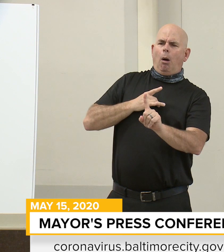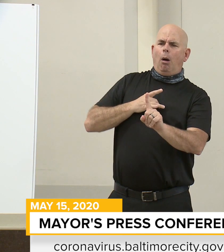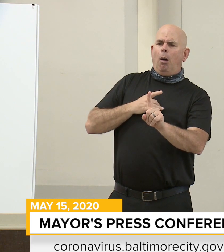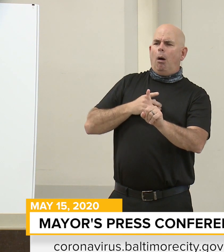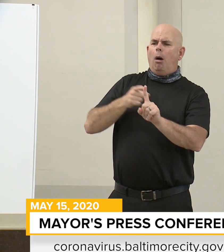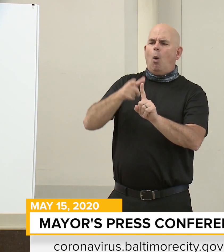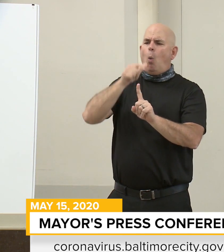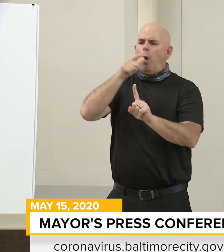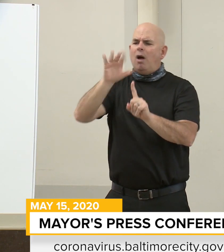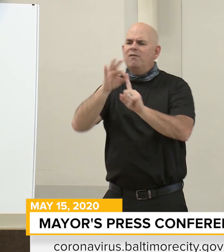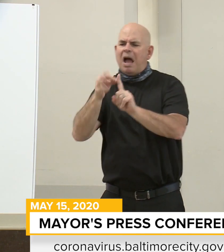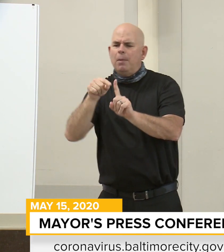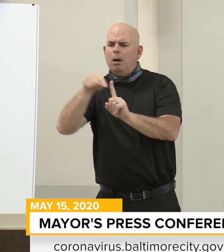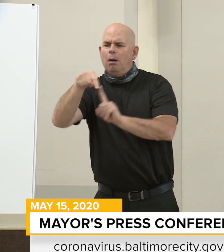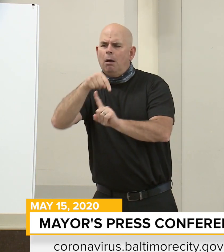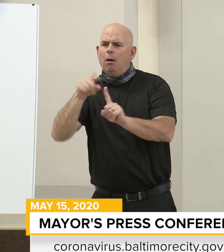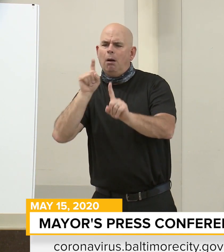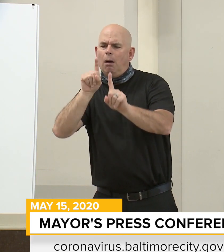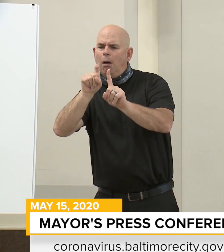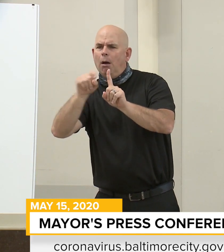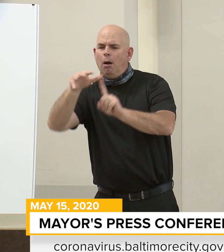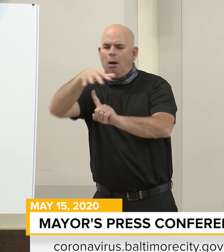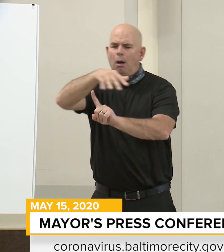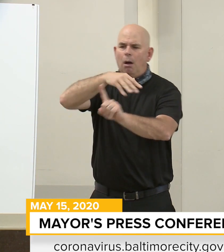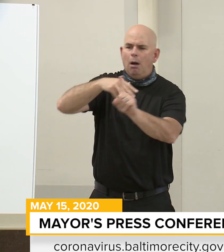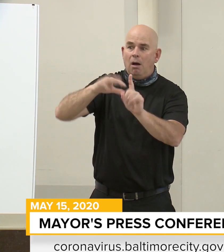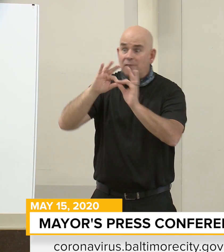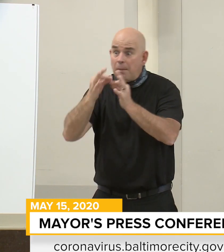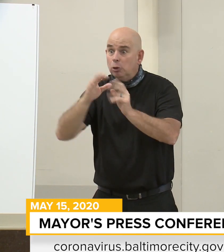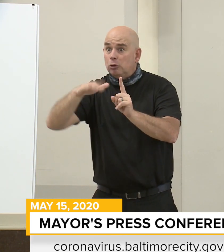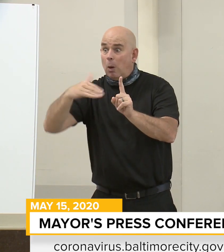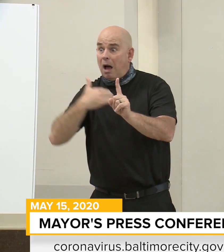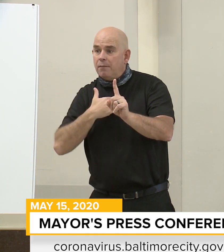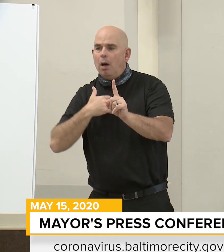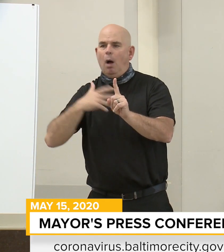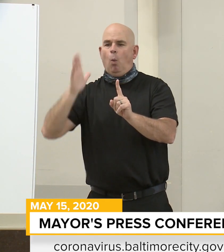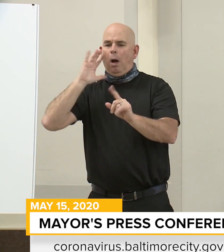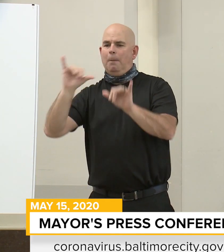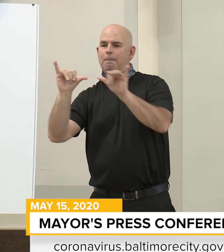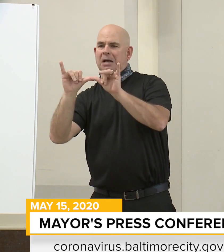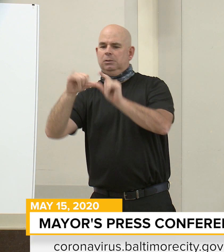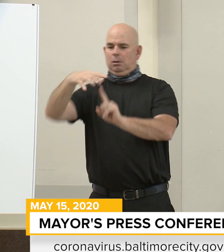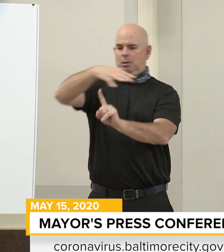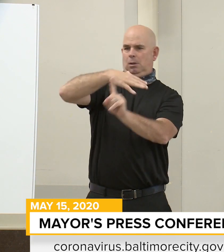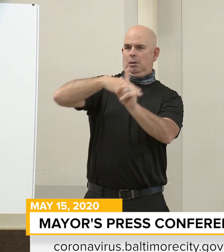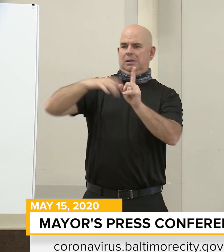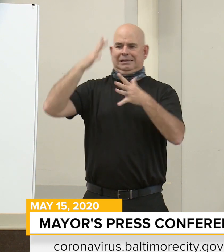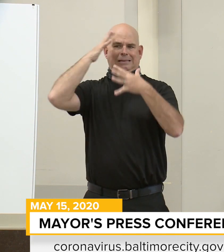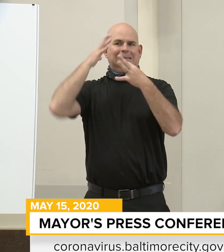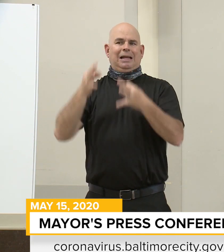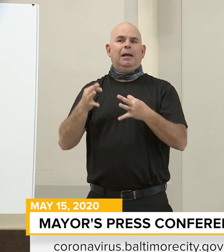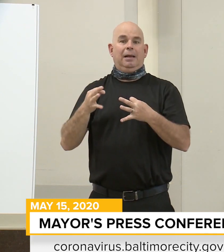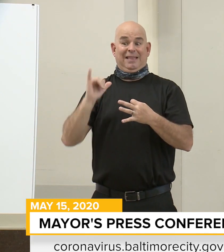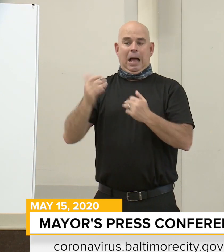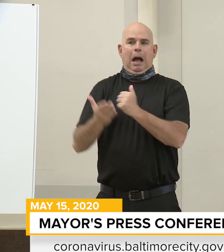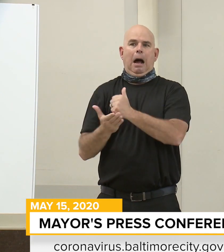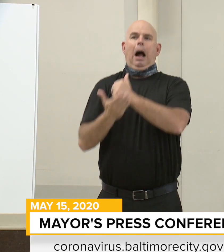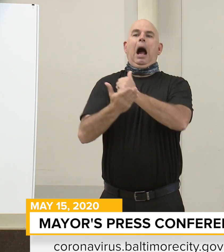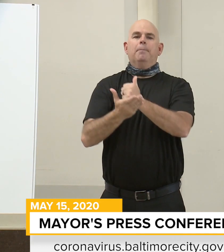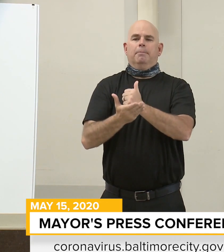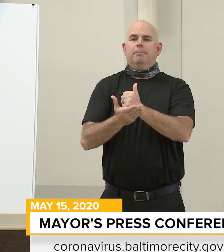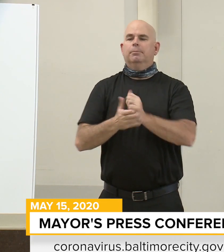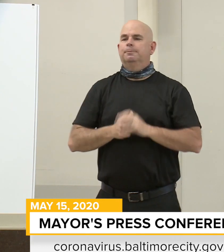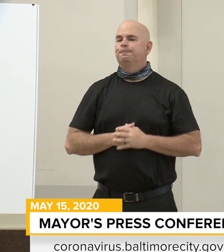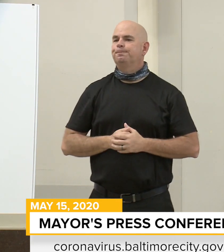close contact with. Our team is reporting that some residents are choosing not to answer the call or refusing to provide the information being